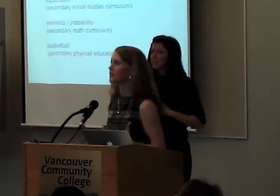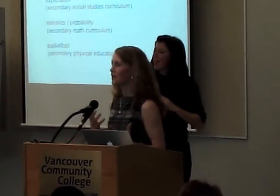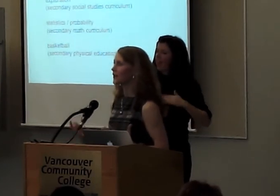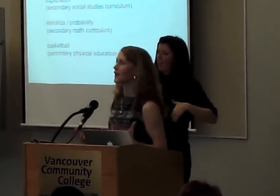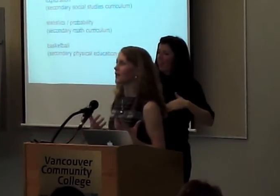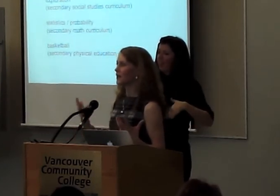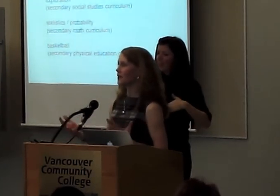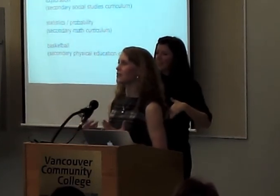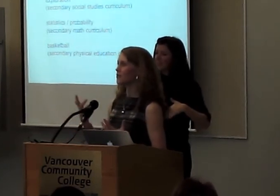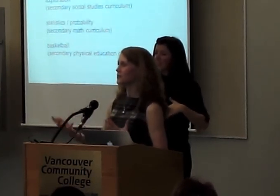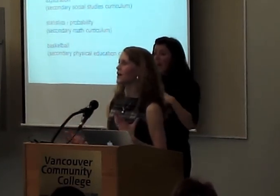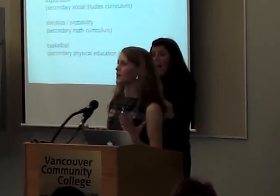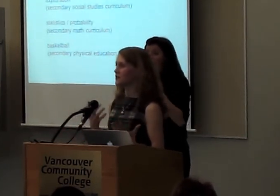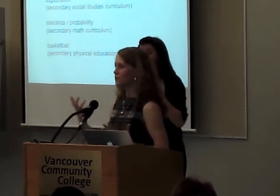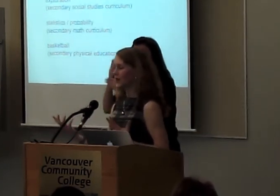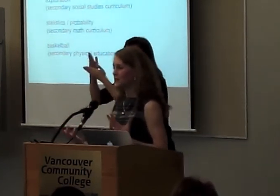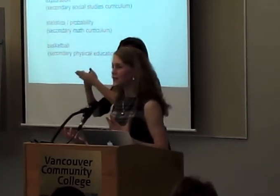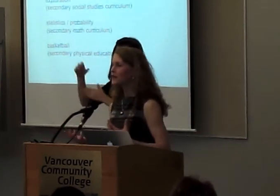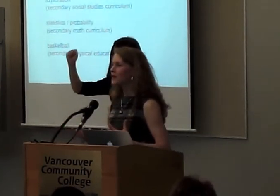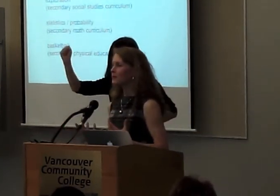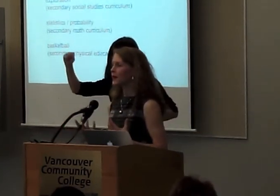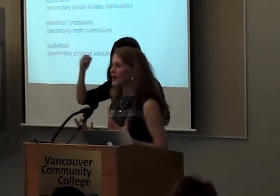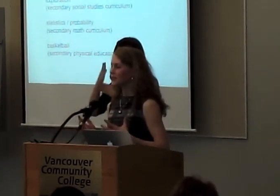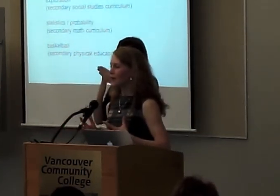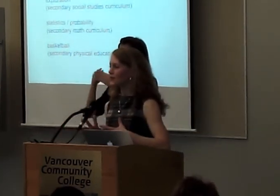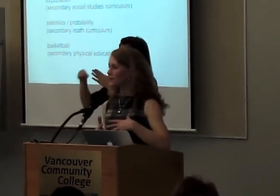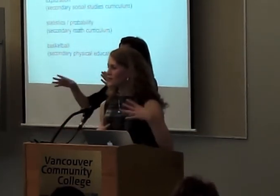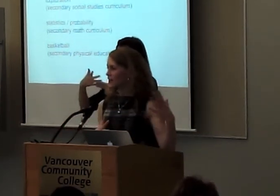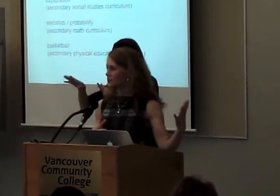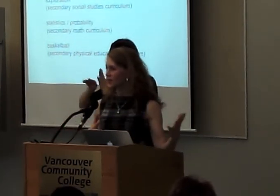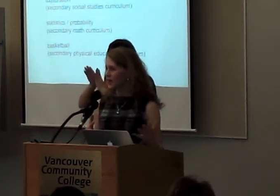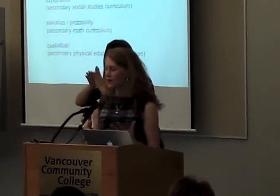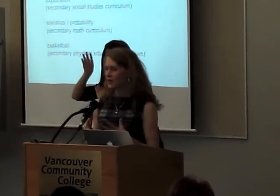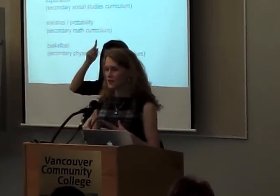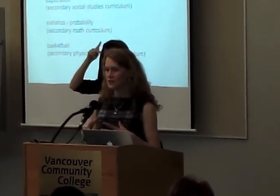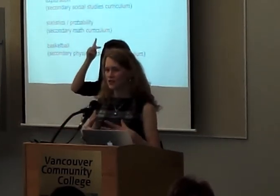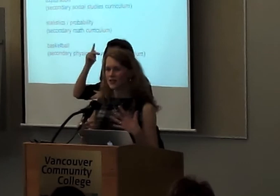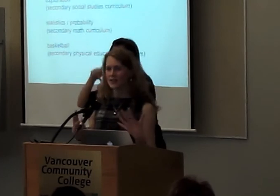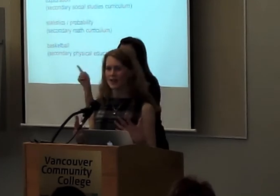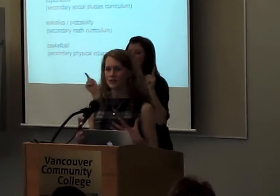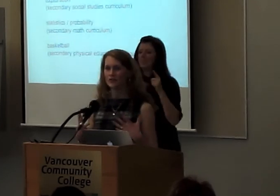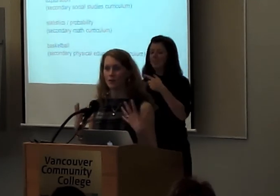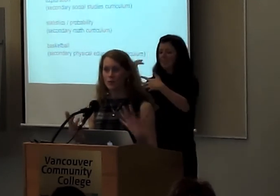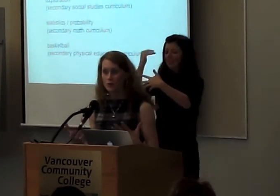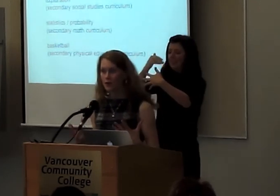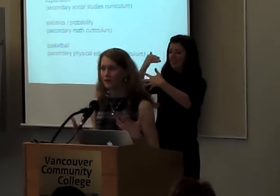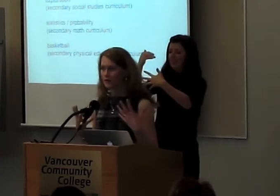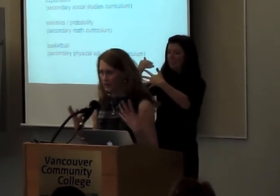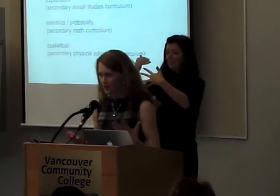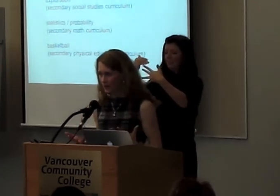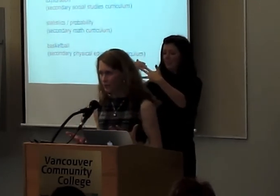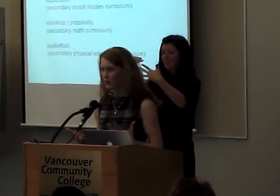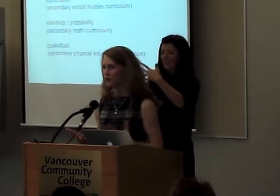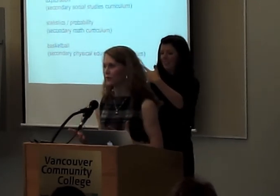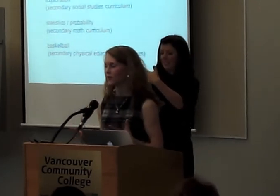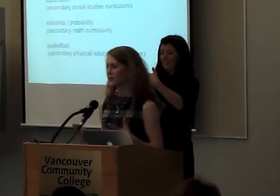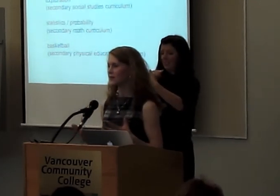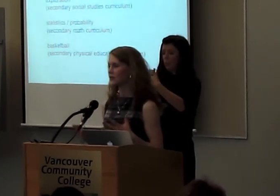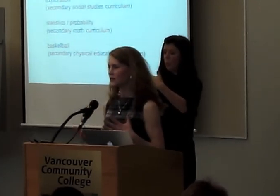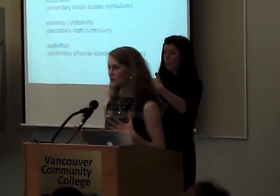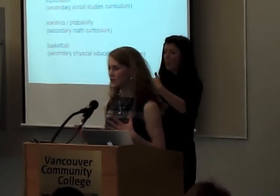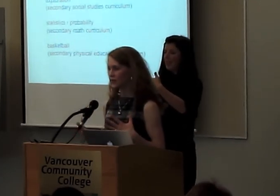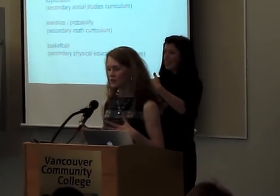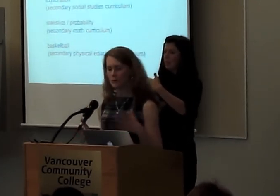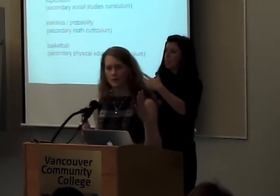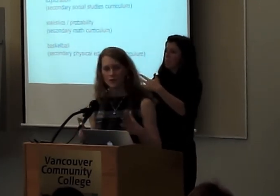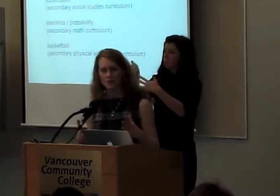definitely thinking in those kinds of ways, but everything we've done up to now is just as, if not more, important for you